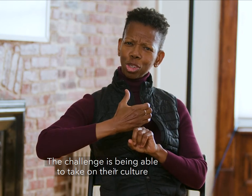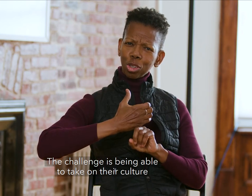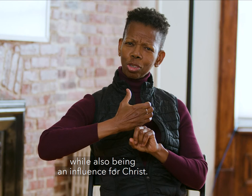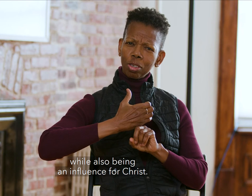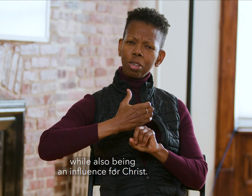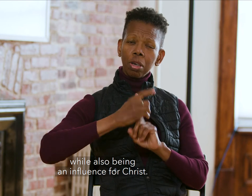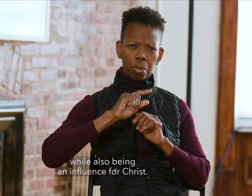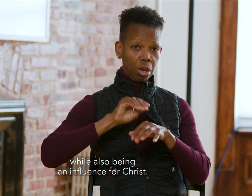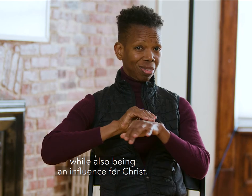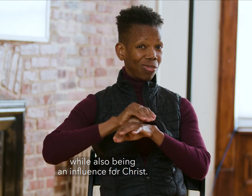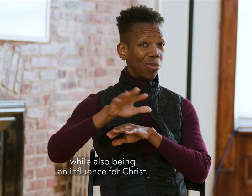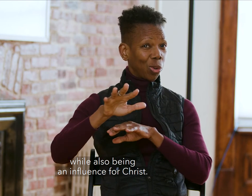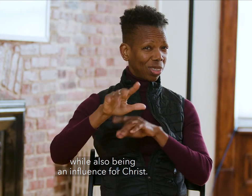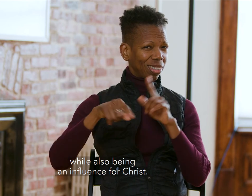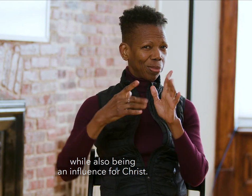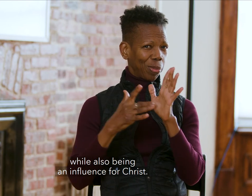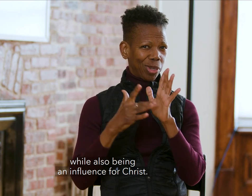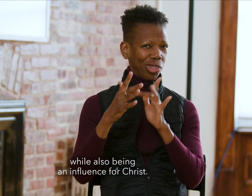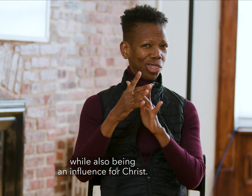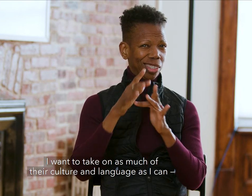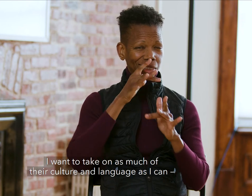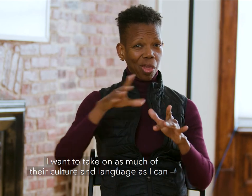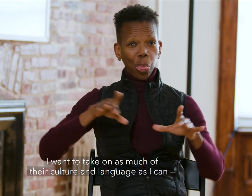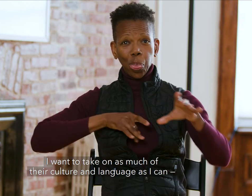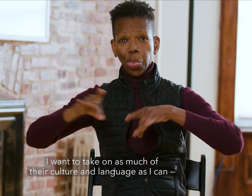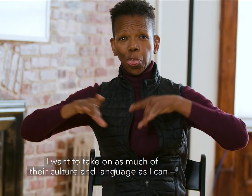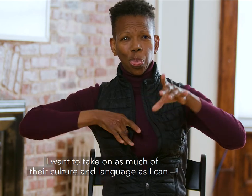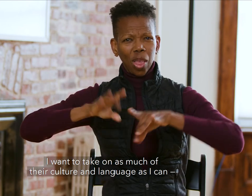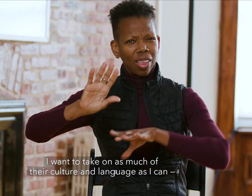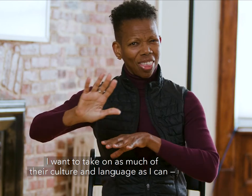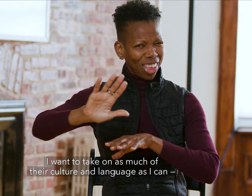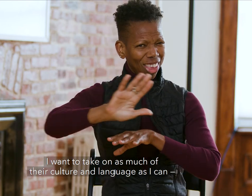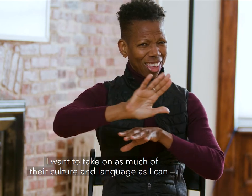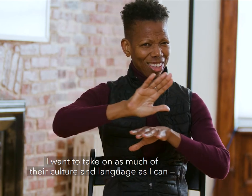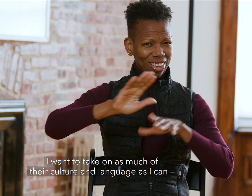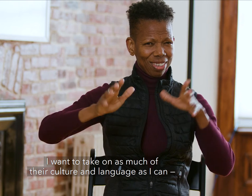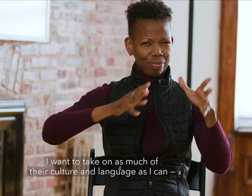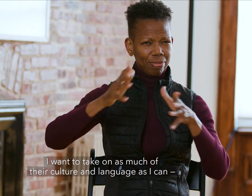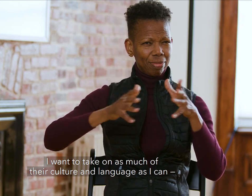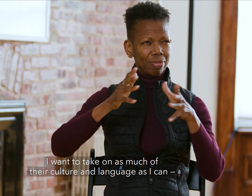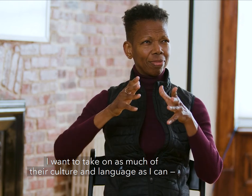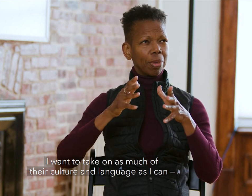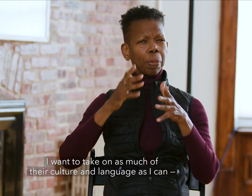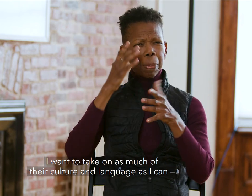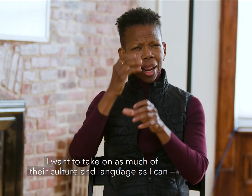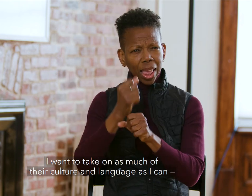while also being an influence for Christ. I want to take on as much of their culture and language as I